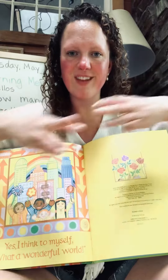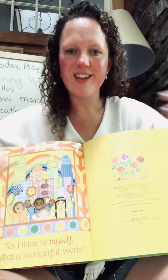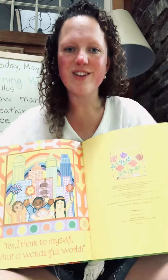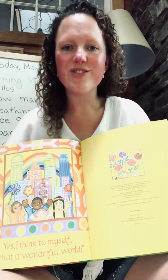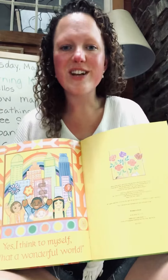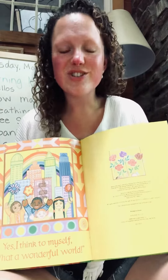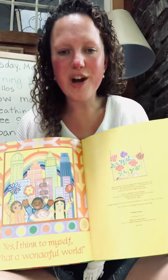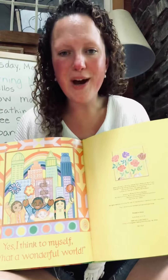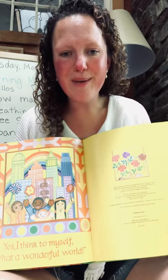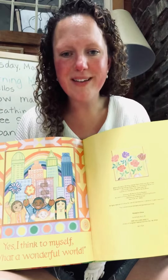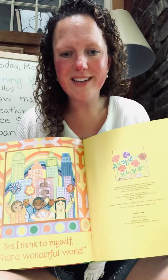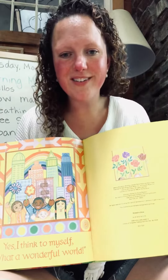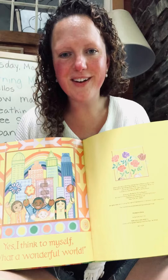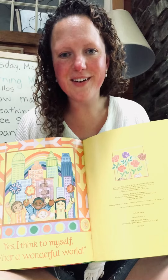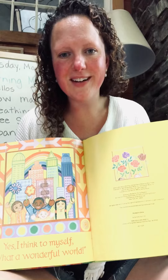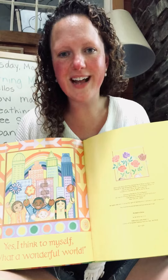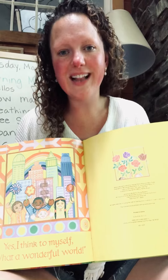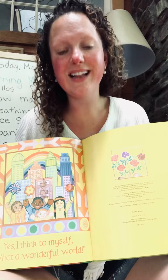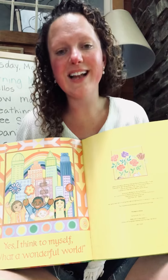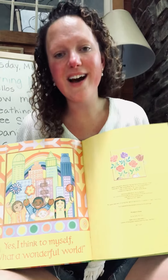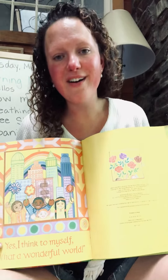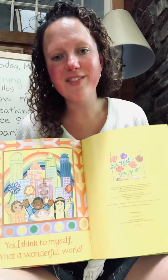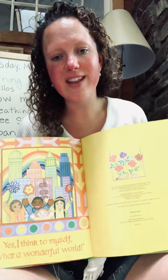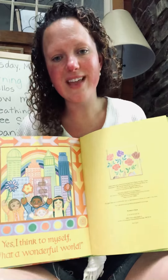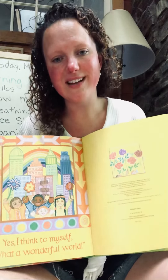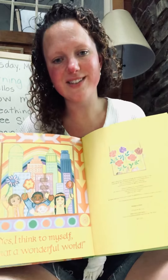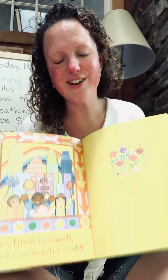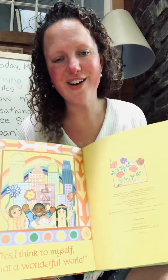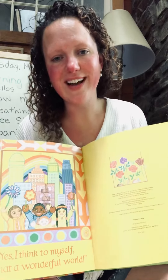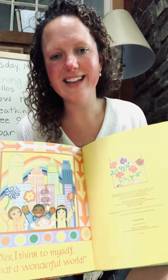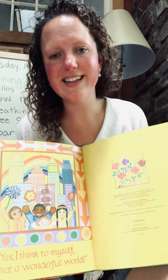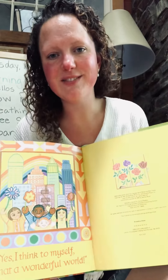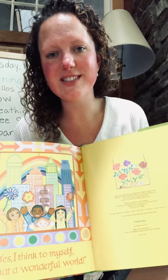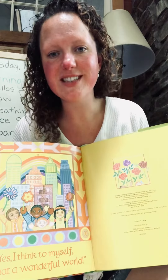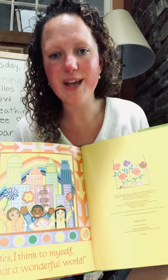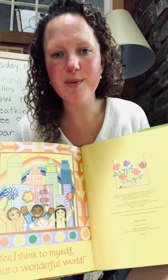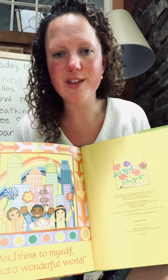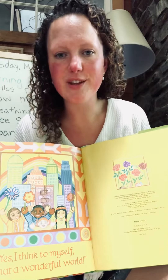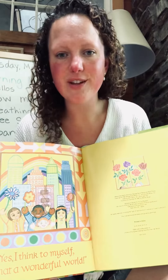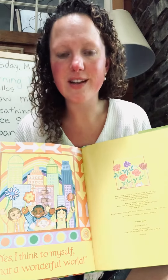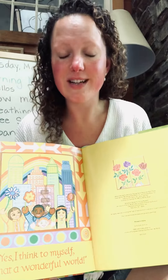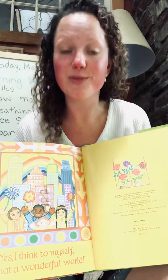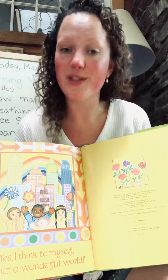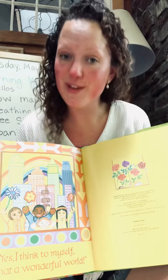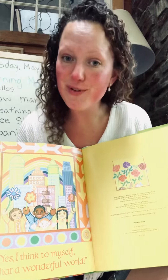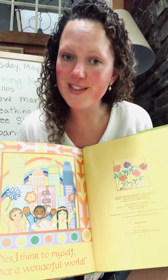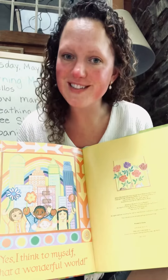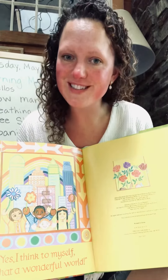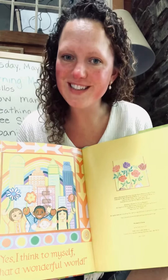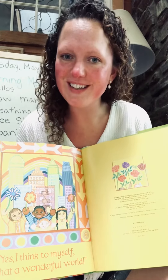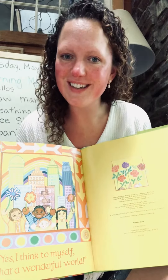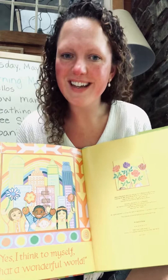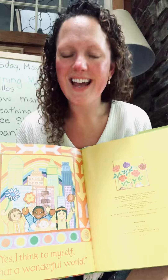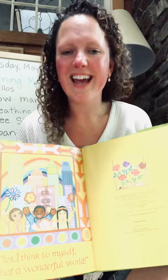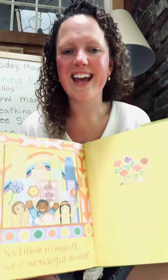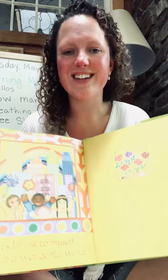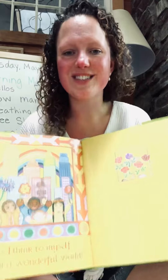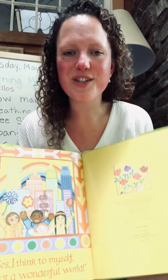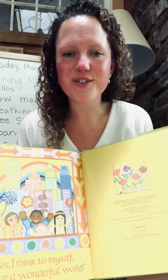Great job, kindergarten. I loved that song. I loved singing with it with you this year. And I'll see you